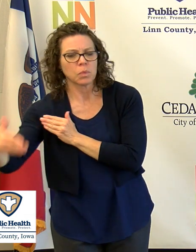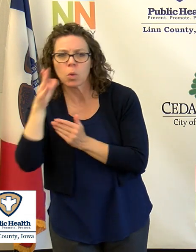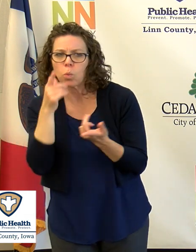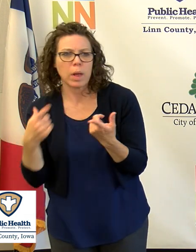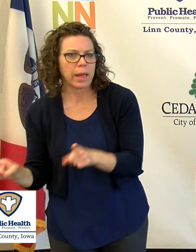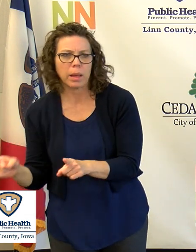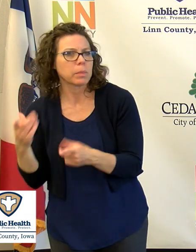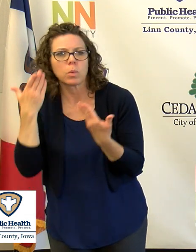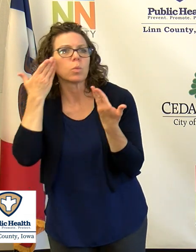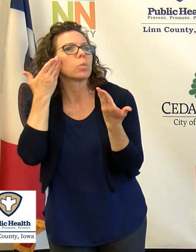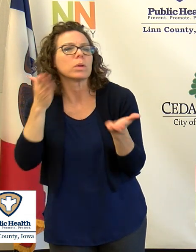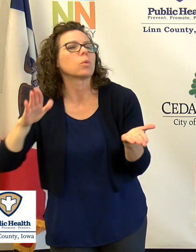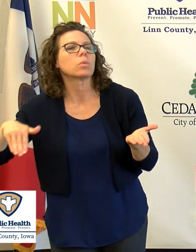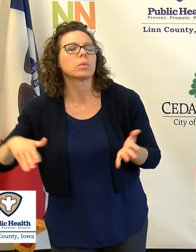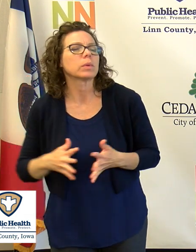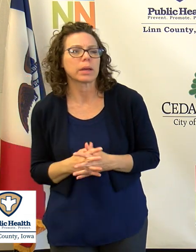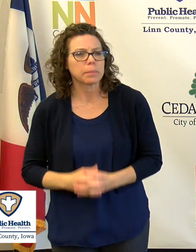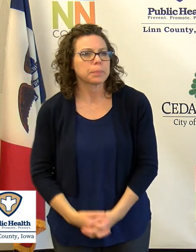is talking about.